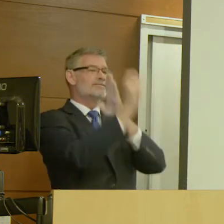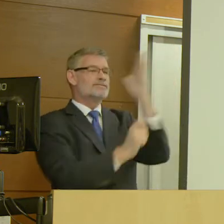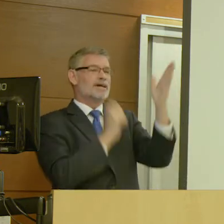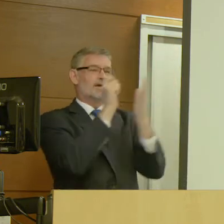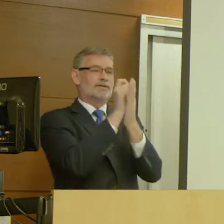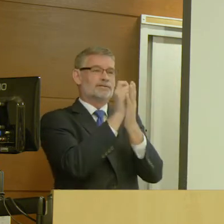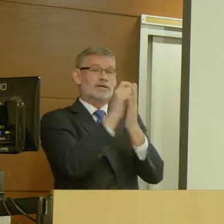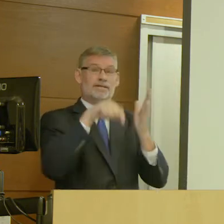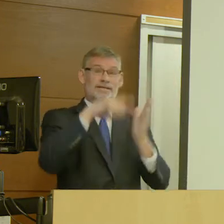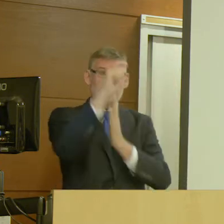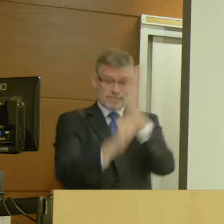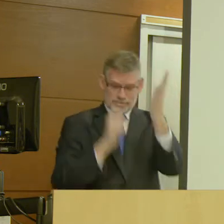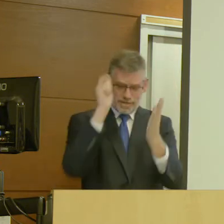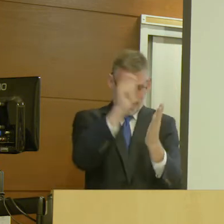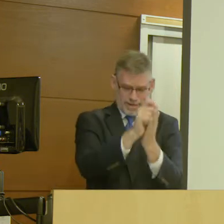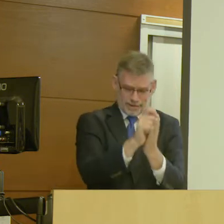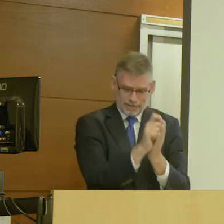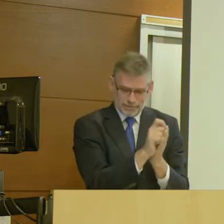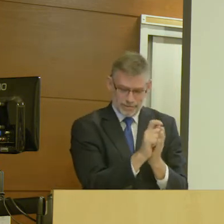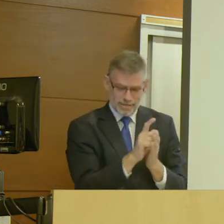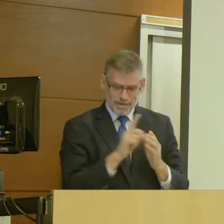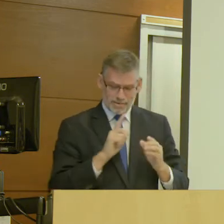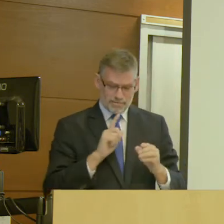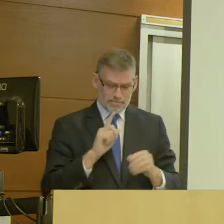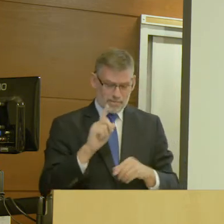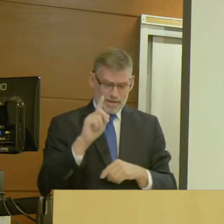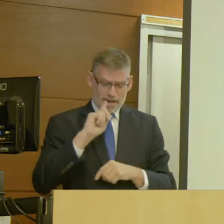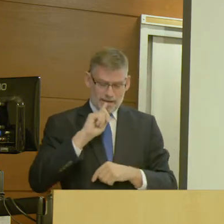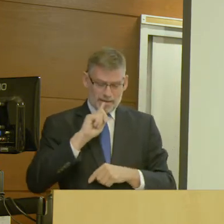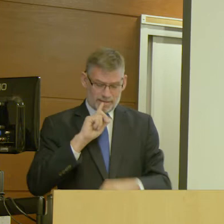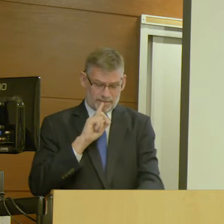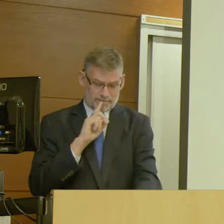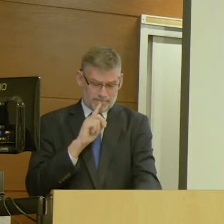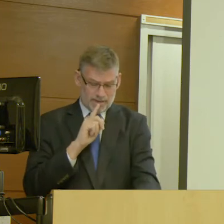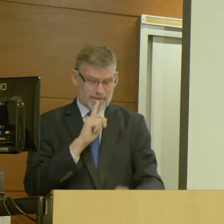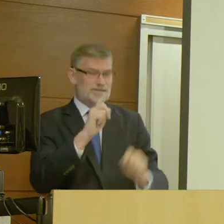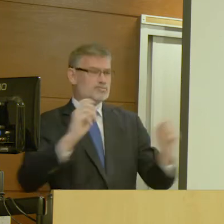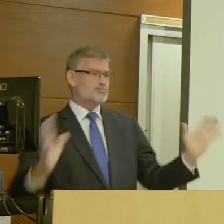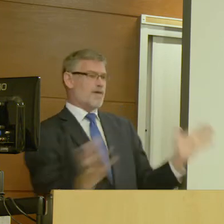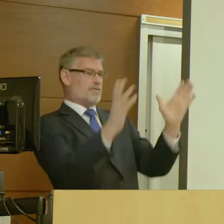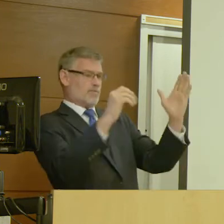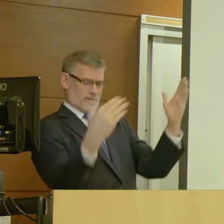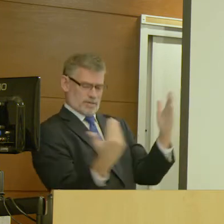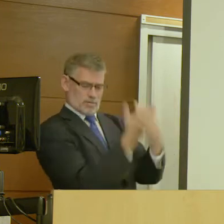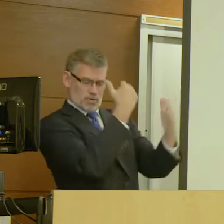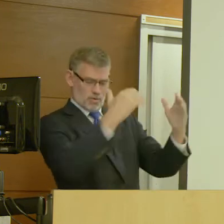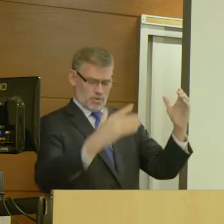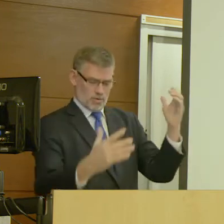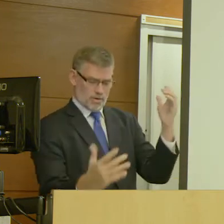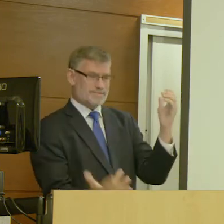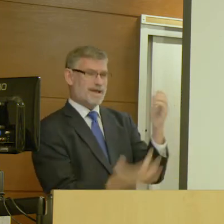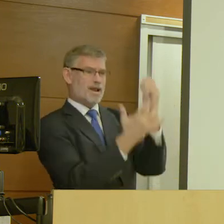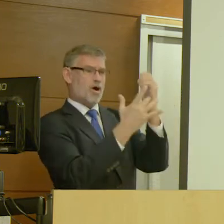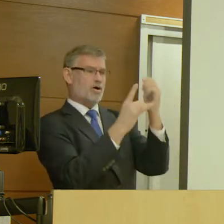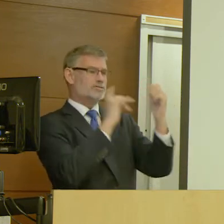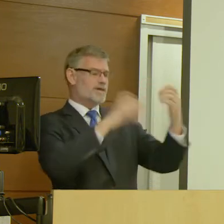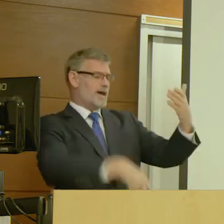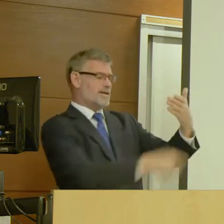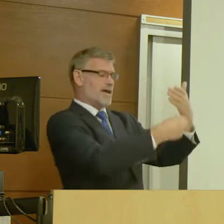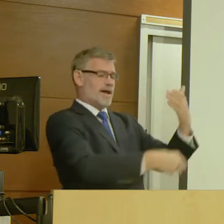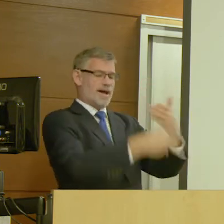technology, technology, we're in an innovation stage right now with technology, and it's driving